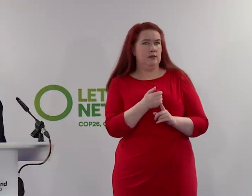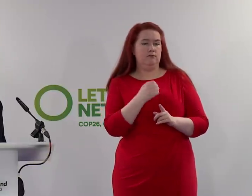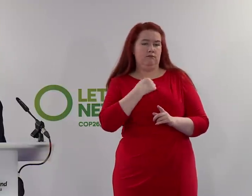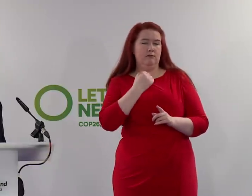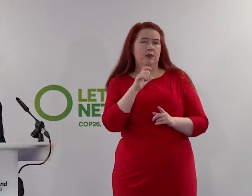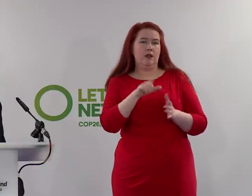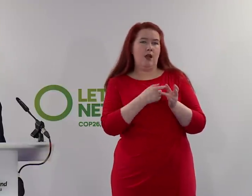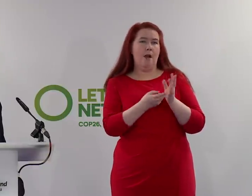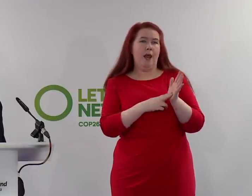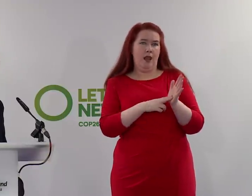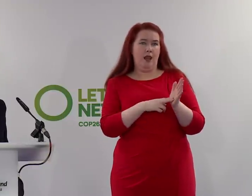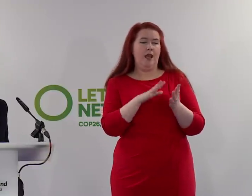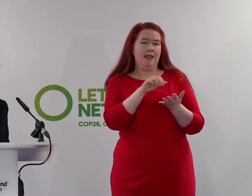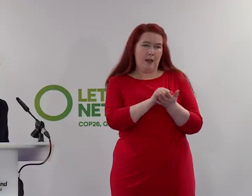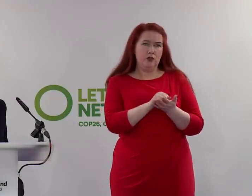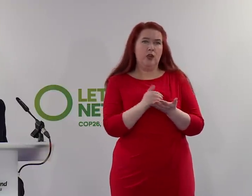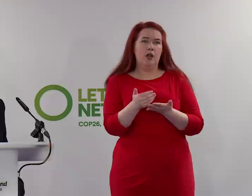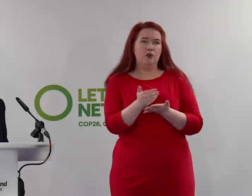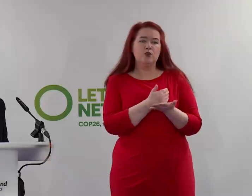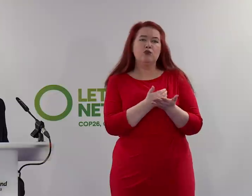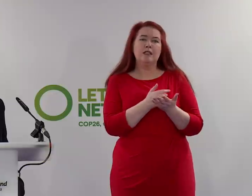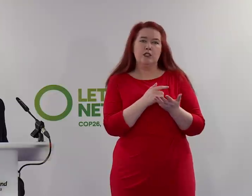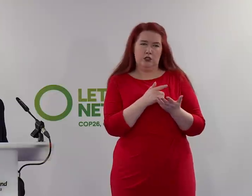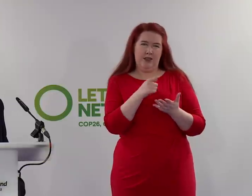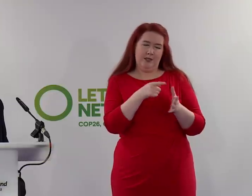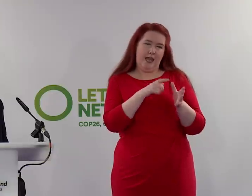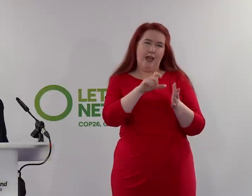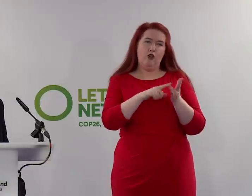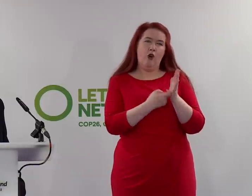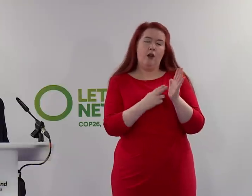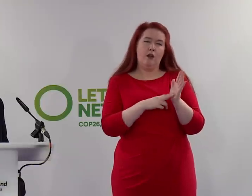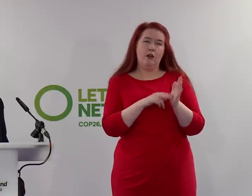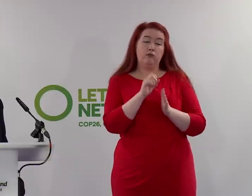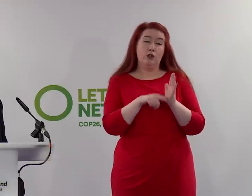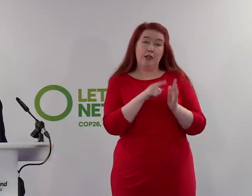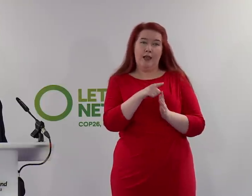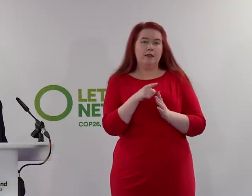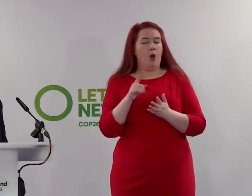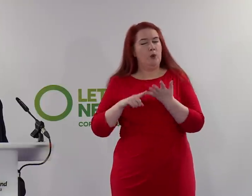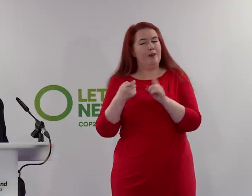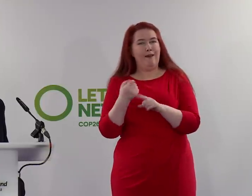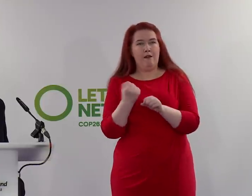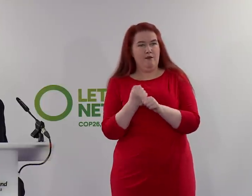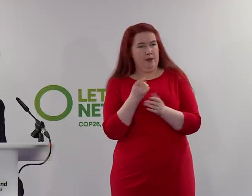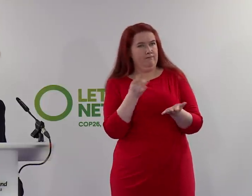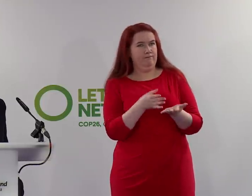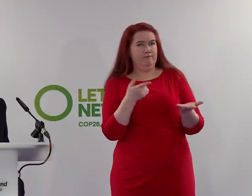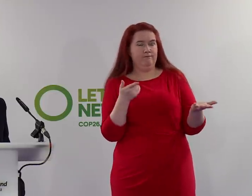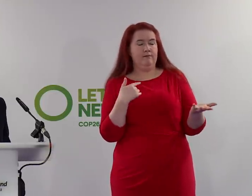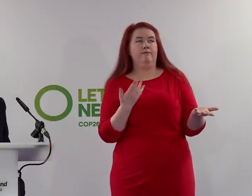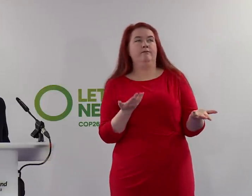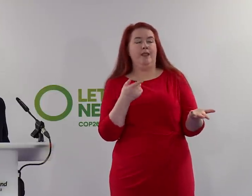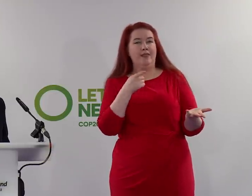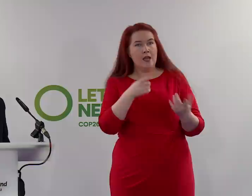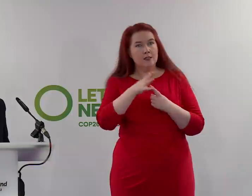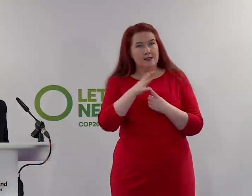capture and storage cluster with the ACORN project as part of that, because that is critical to our ability to meet our